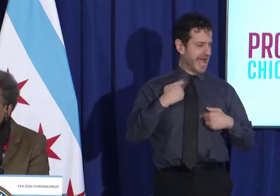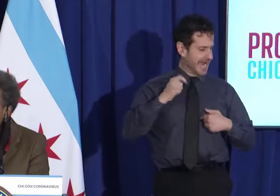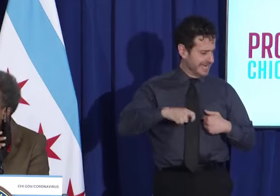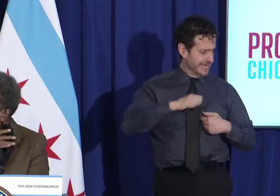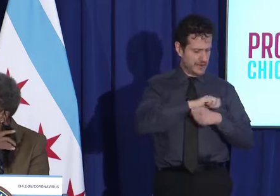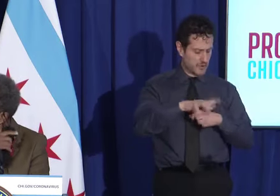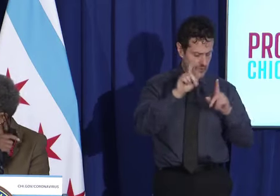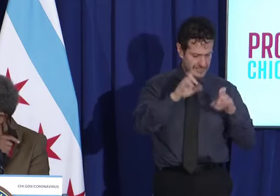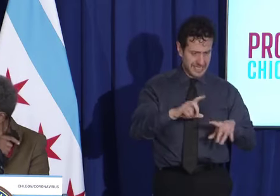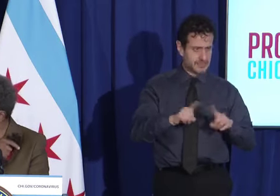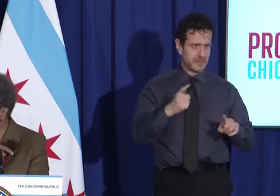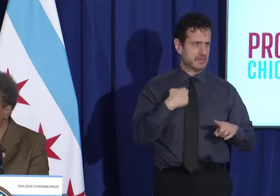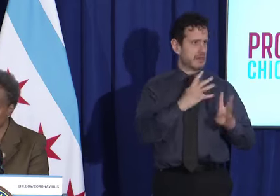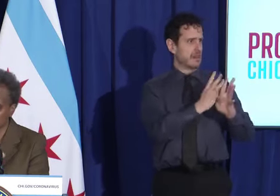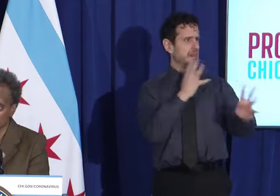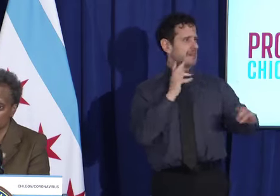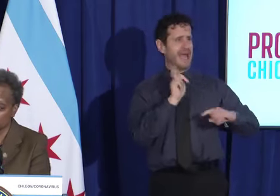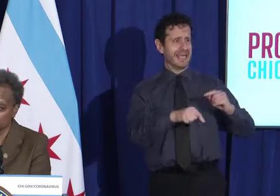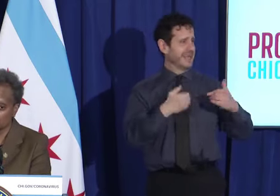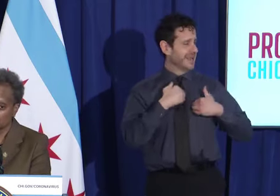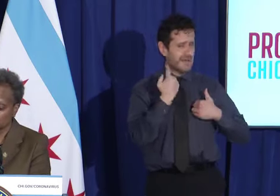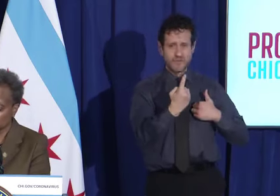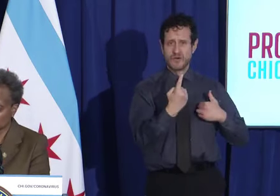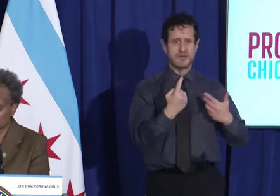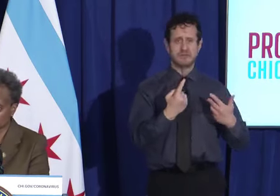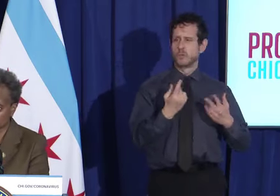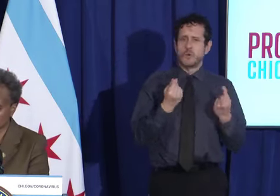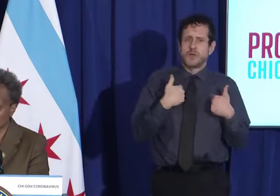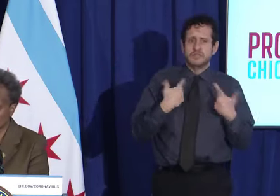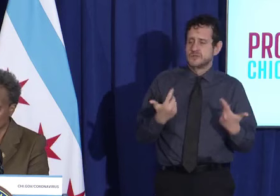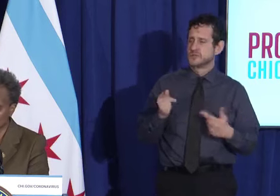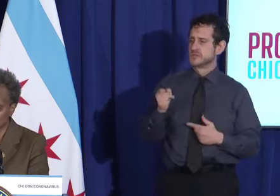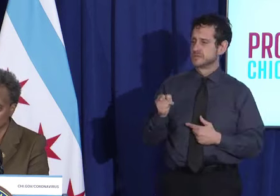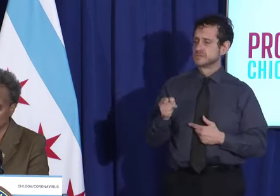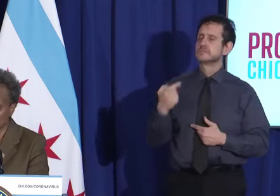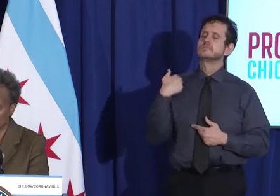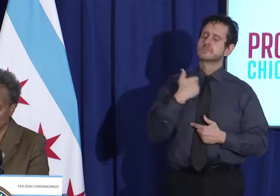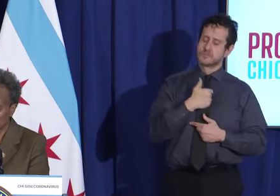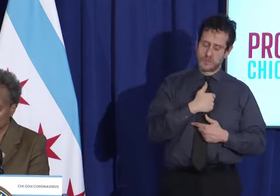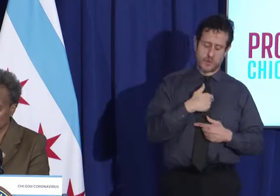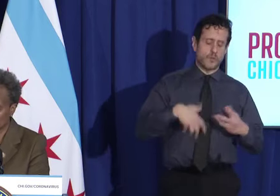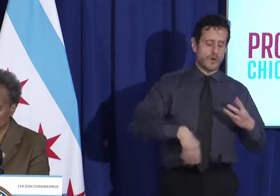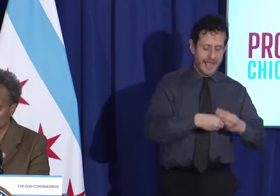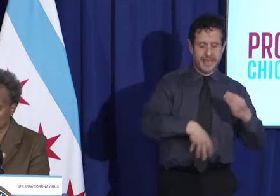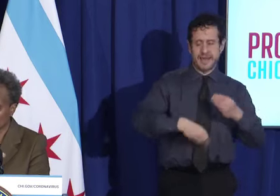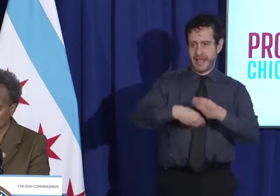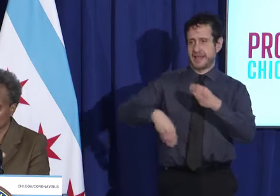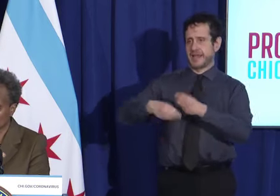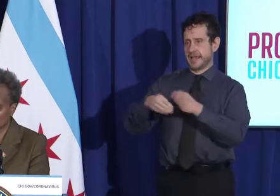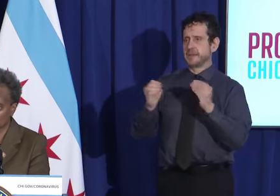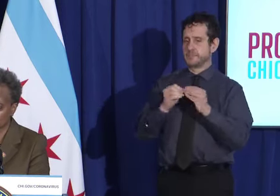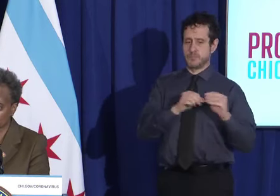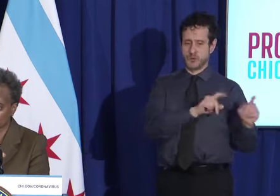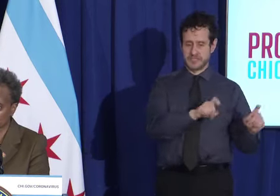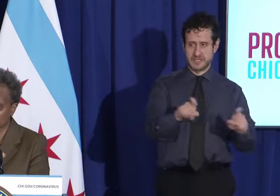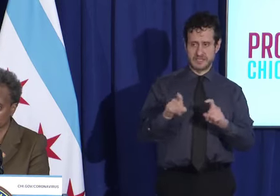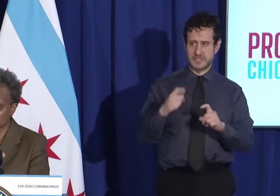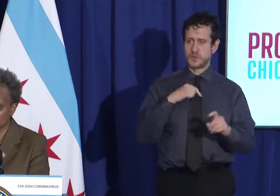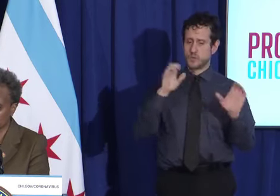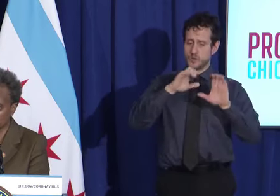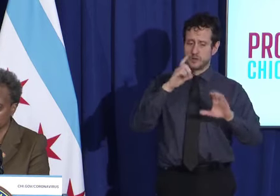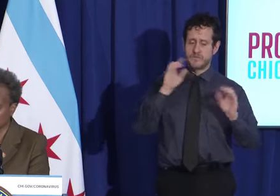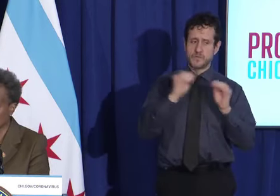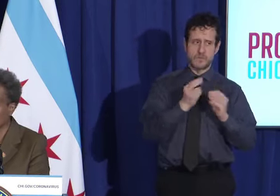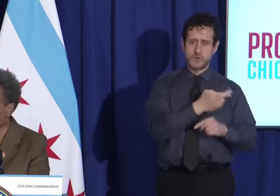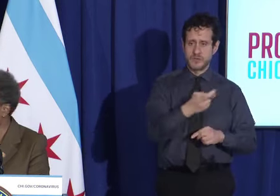Well, we have substantially expanded our testing, and we're constantly looking for other resources so that we